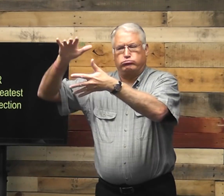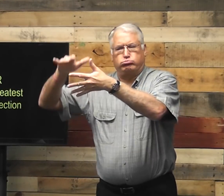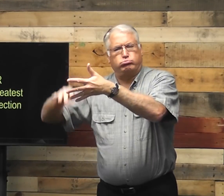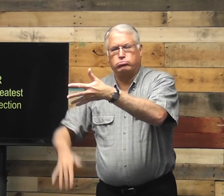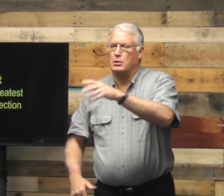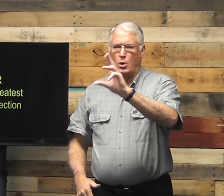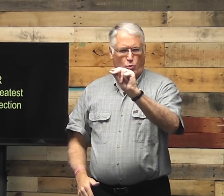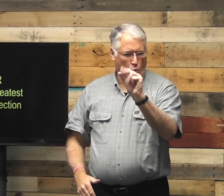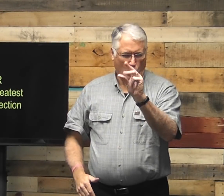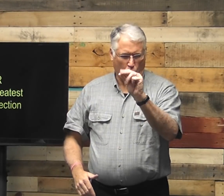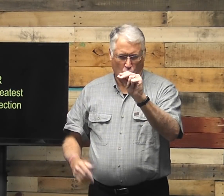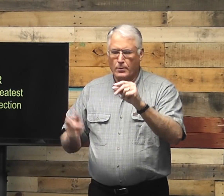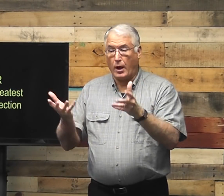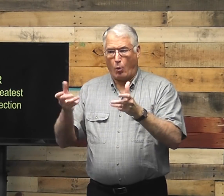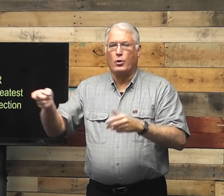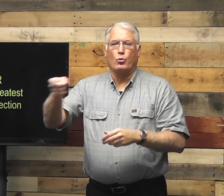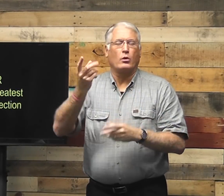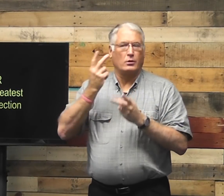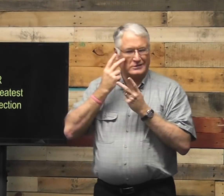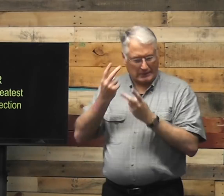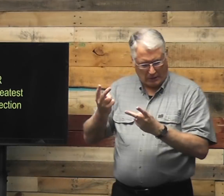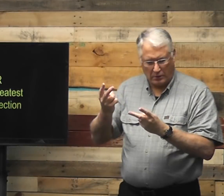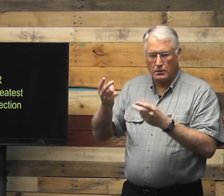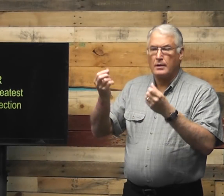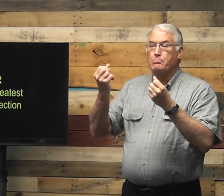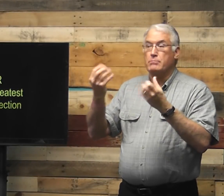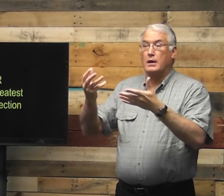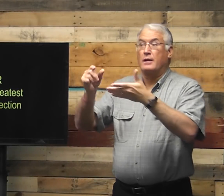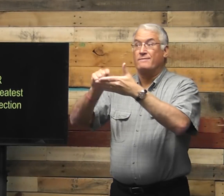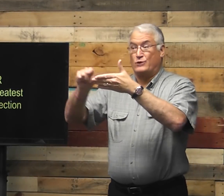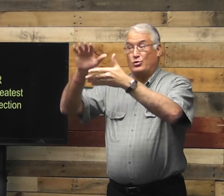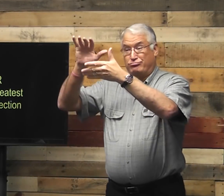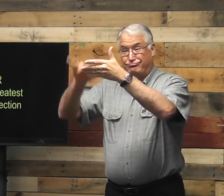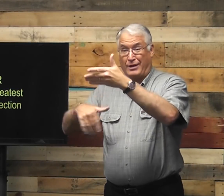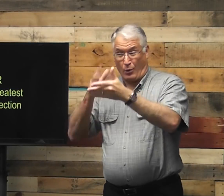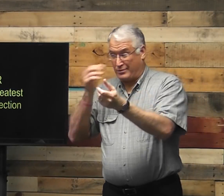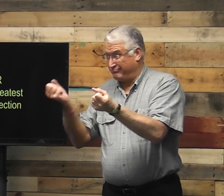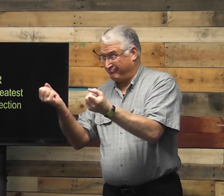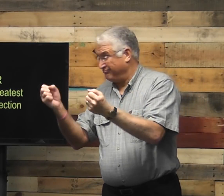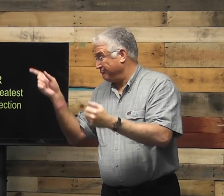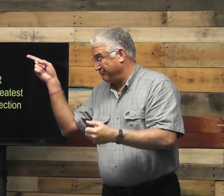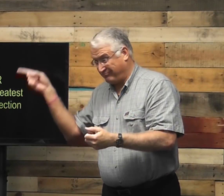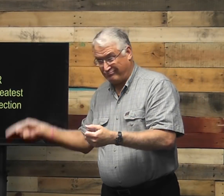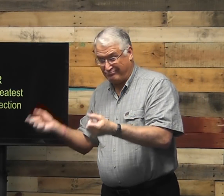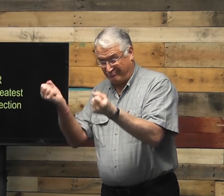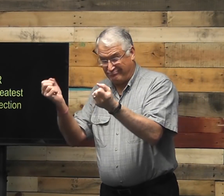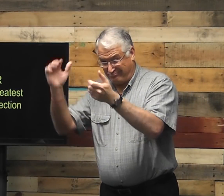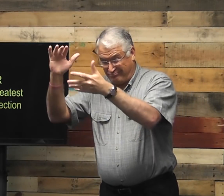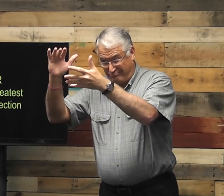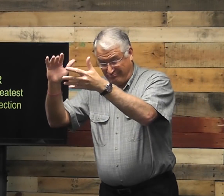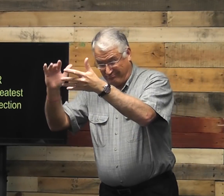verse by verse. But I want you to see that there are many verses that I'm going to sign here.